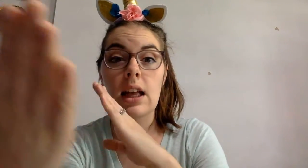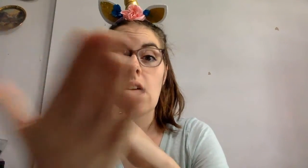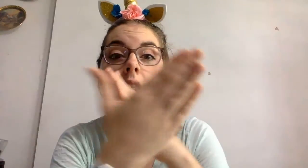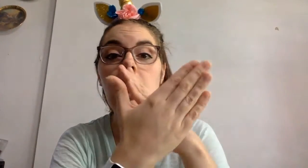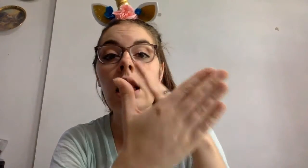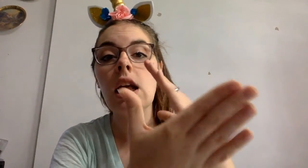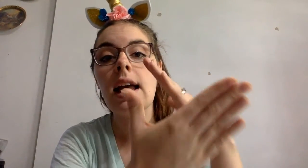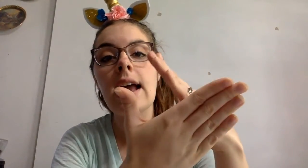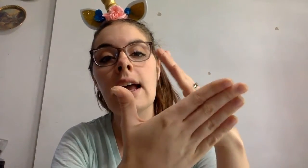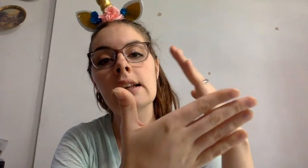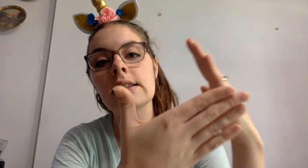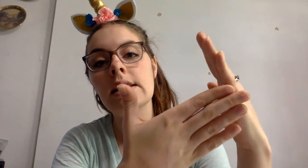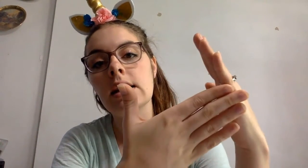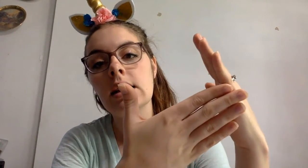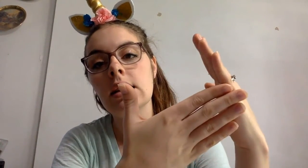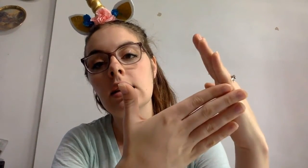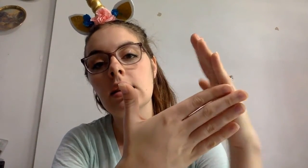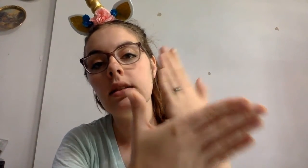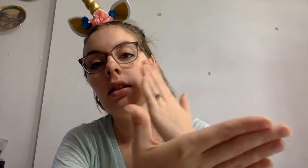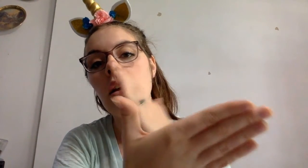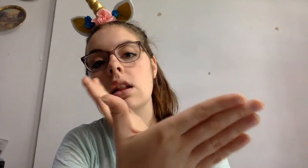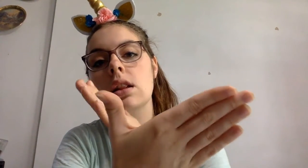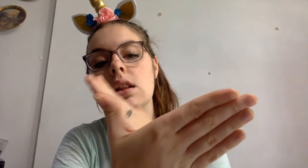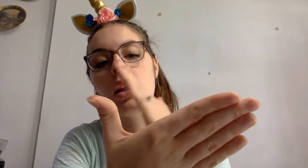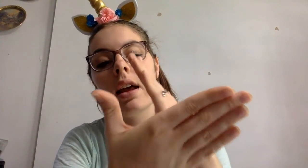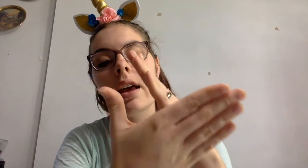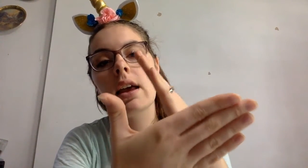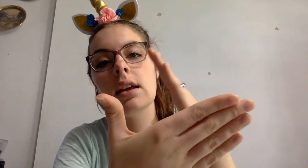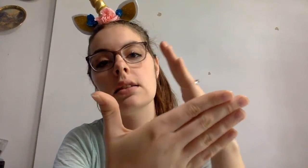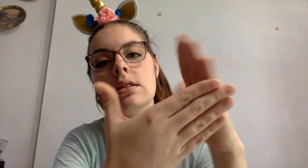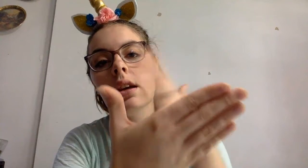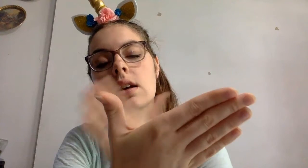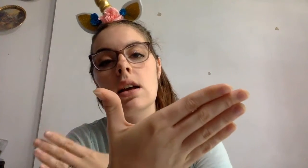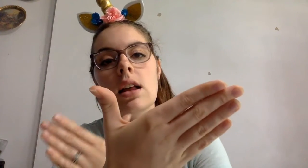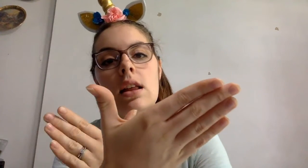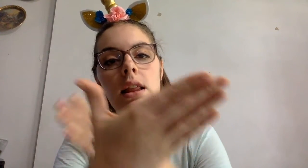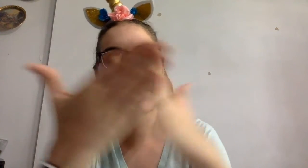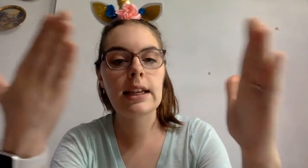L. L. D. L. L. D. Lead.